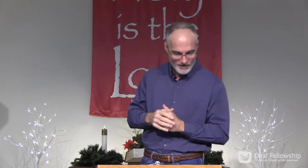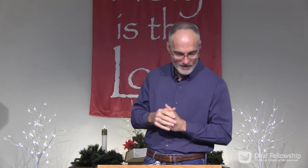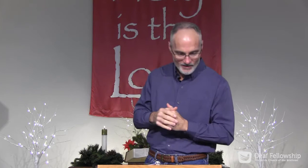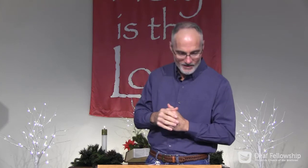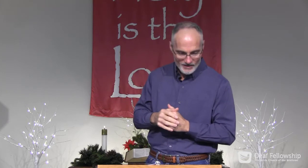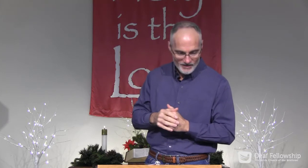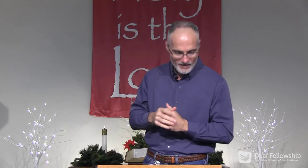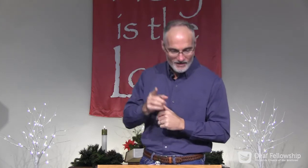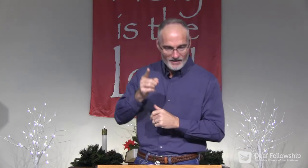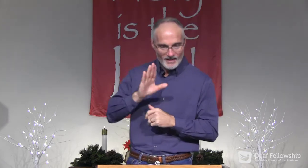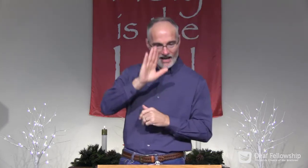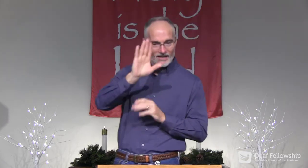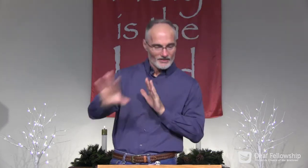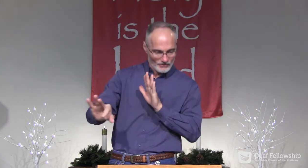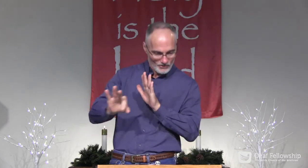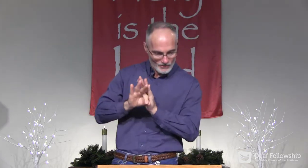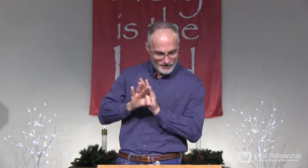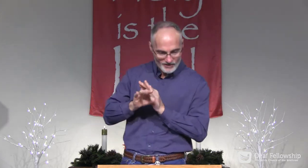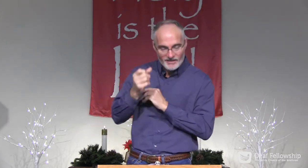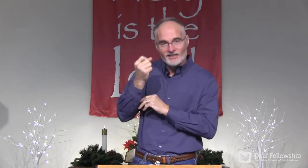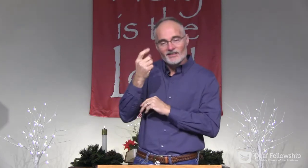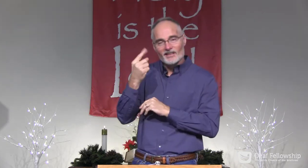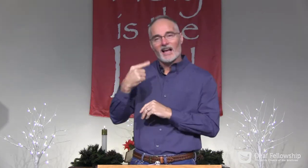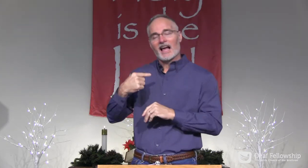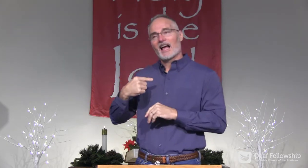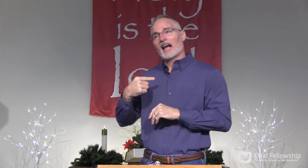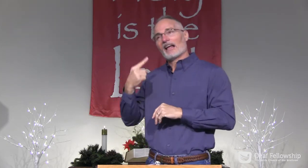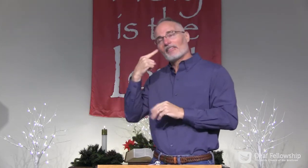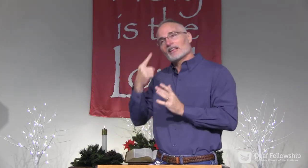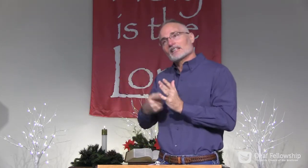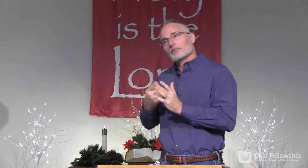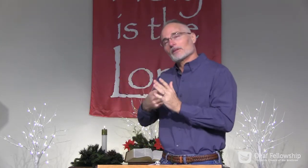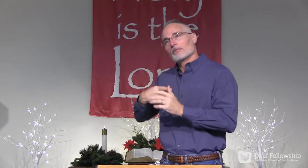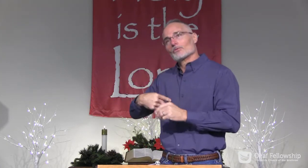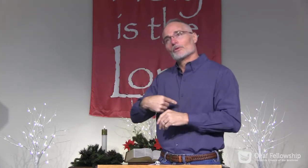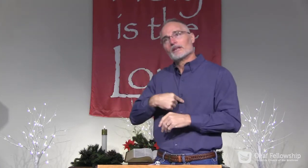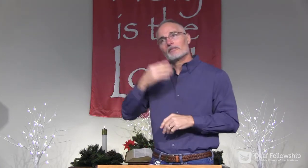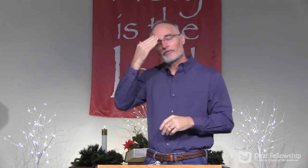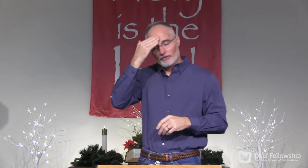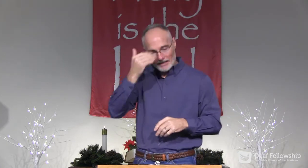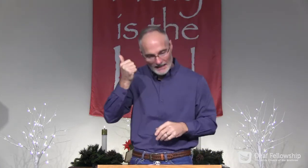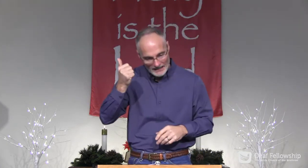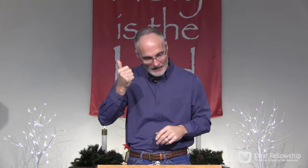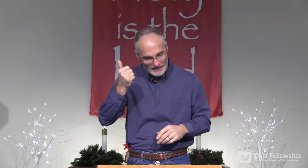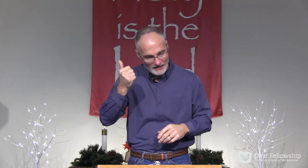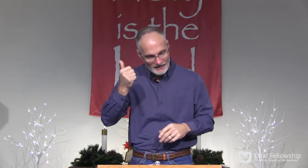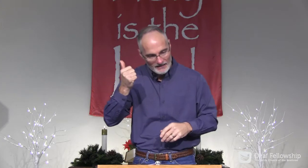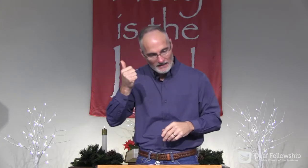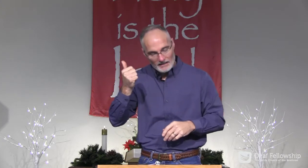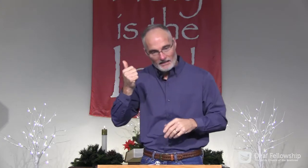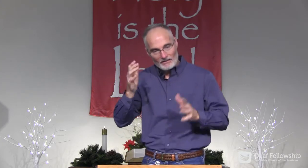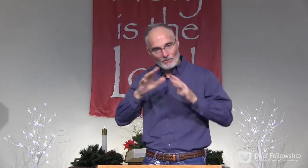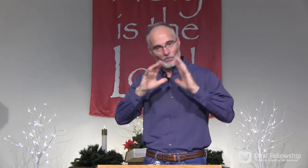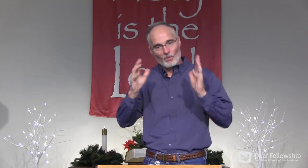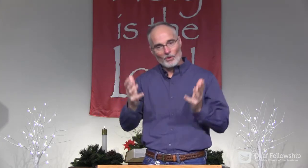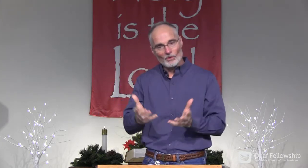the Messiah, Jesus, the Chosen One. And, you know, I think sometimes we forget